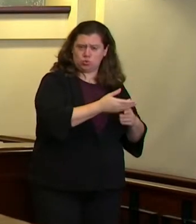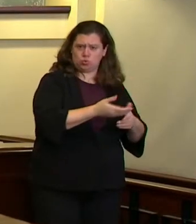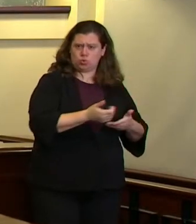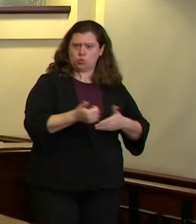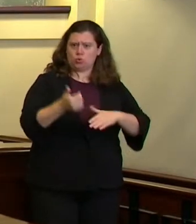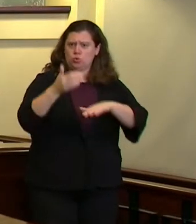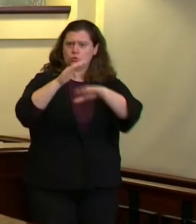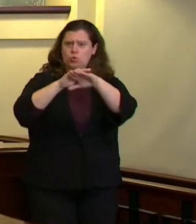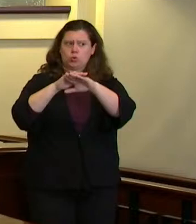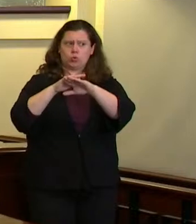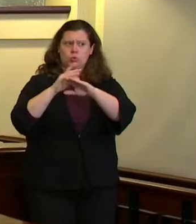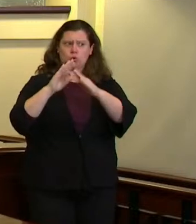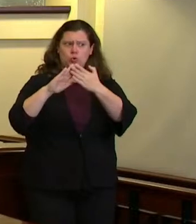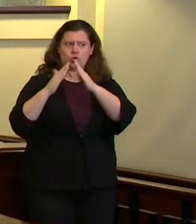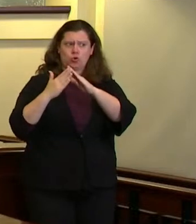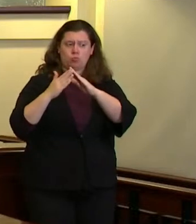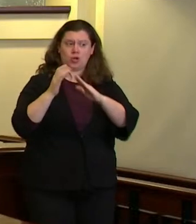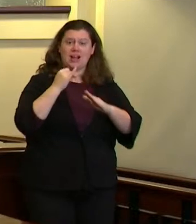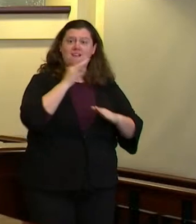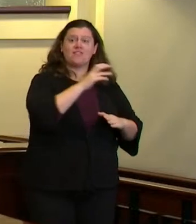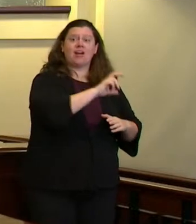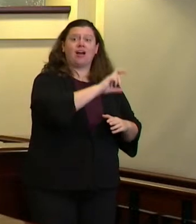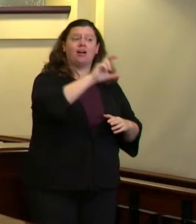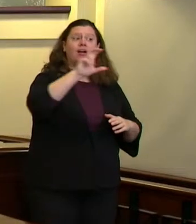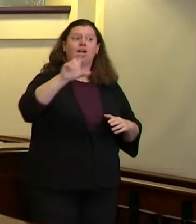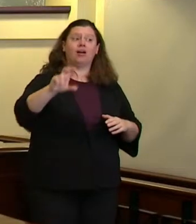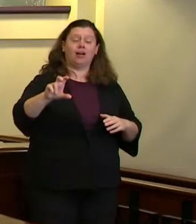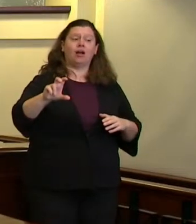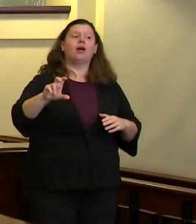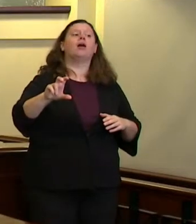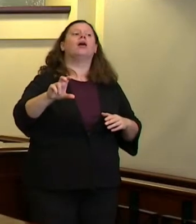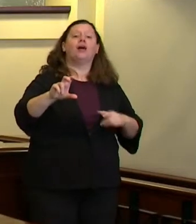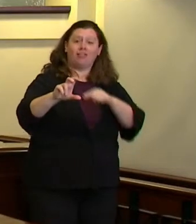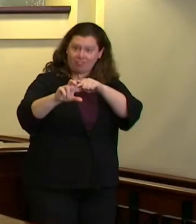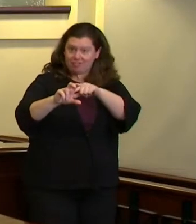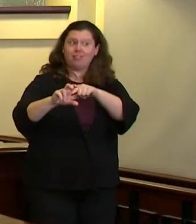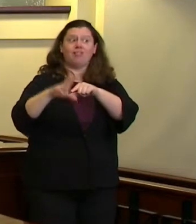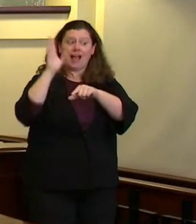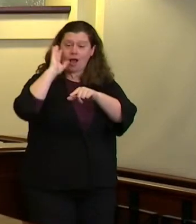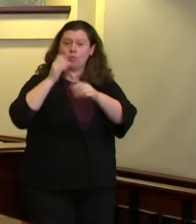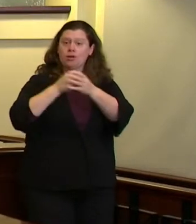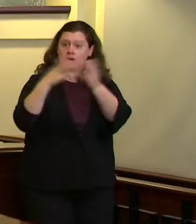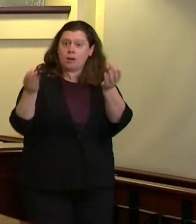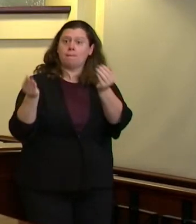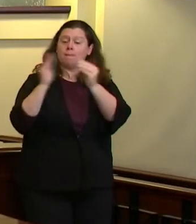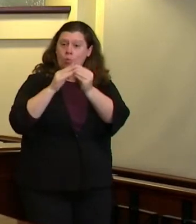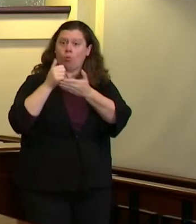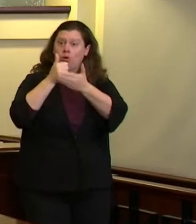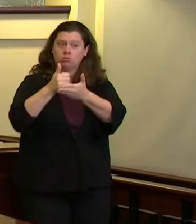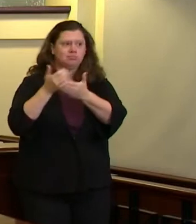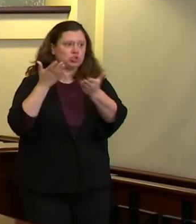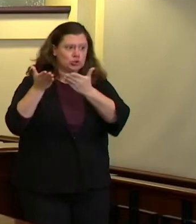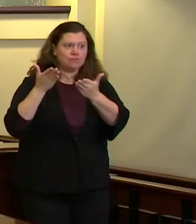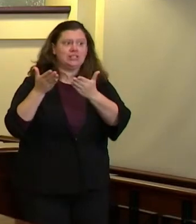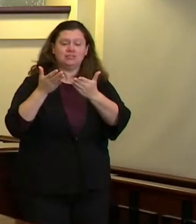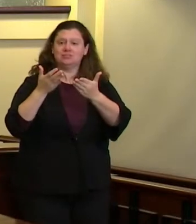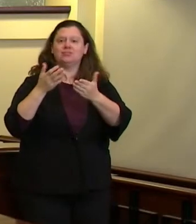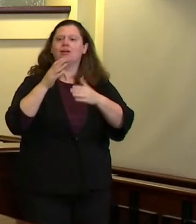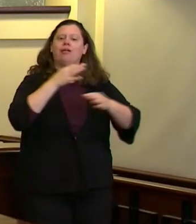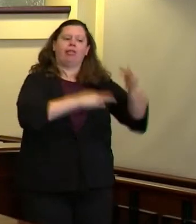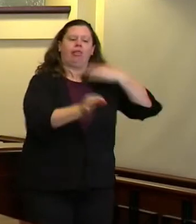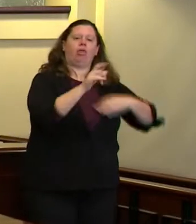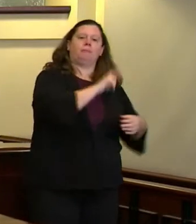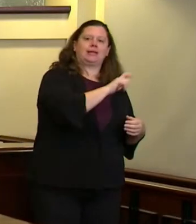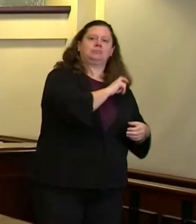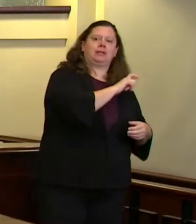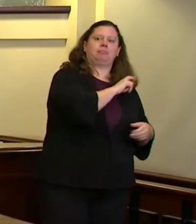compensate for the lost police presence i might well support that in